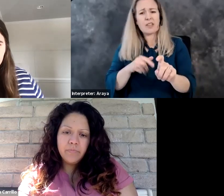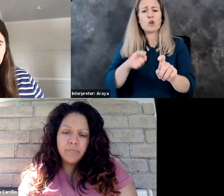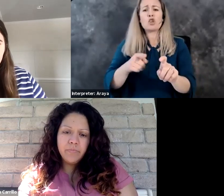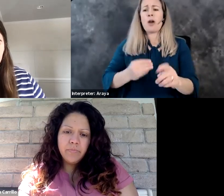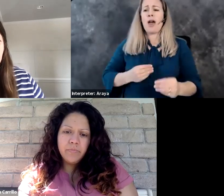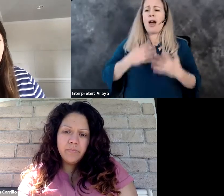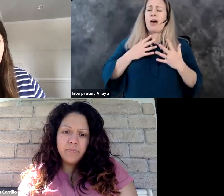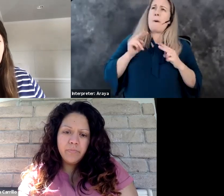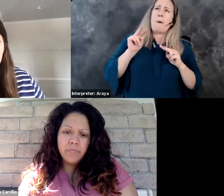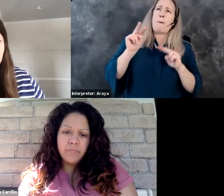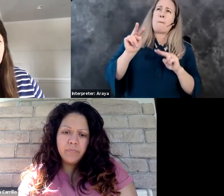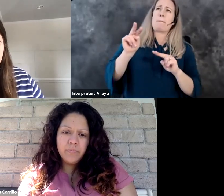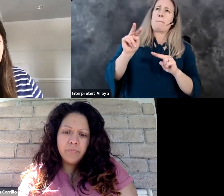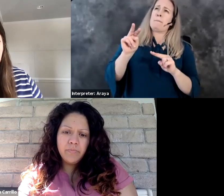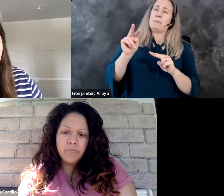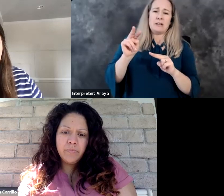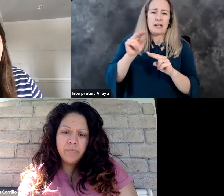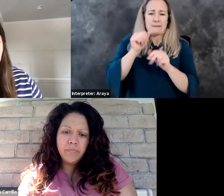persevere through this hard season?